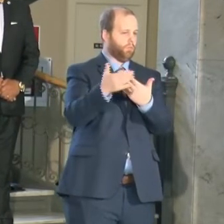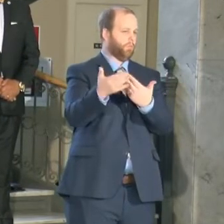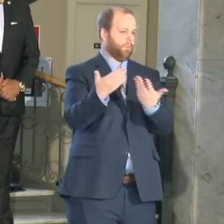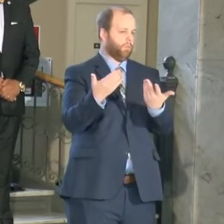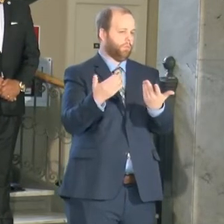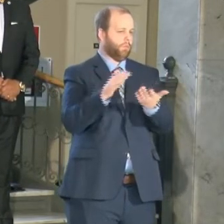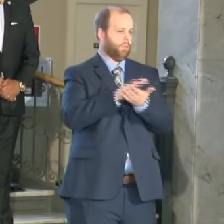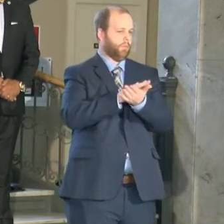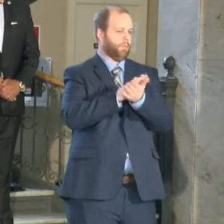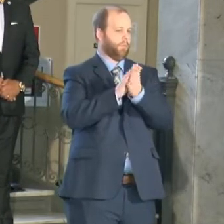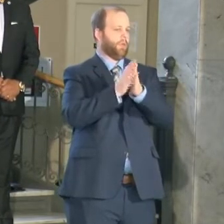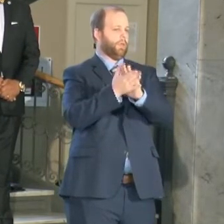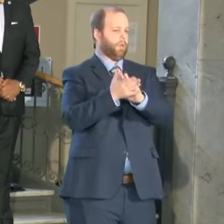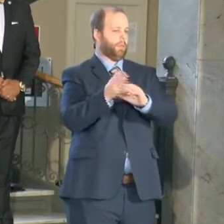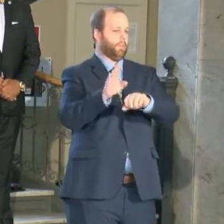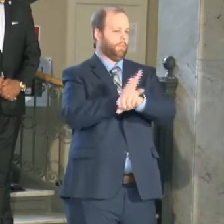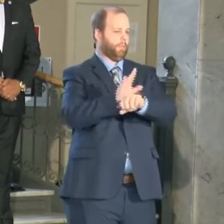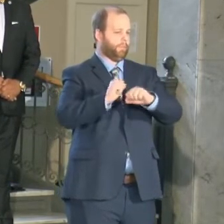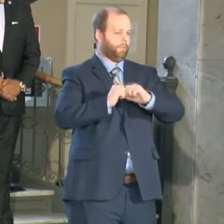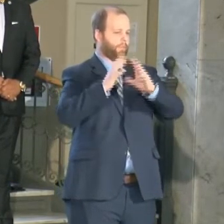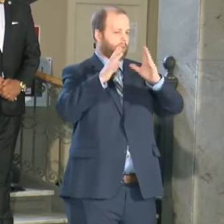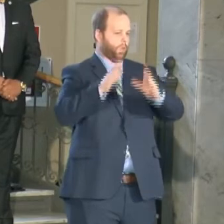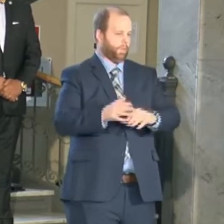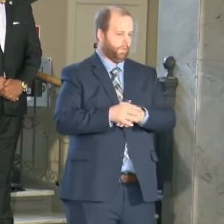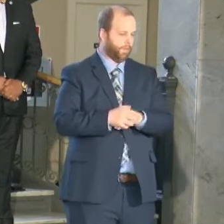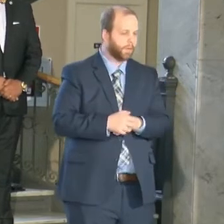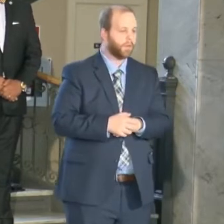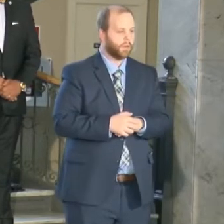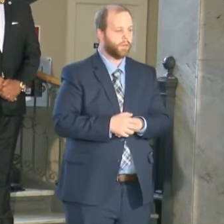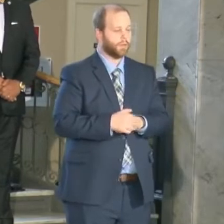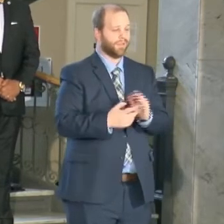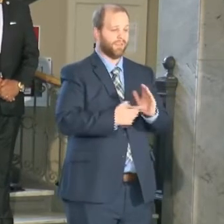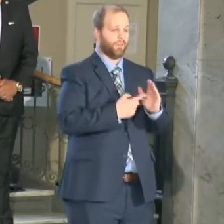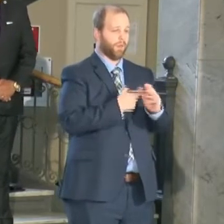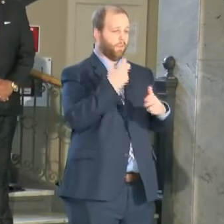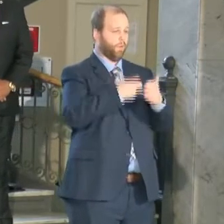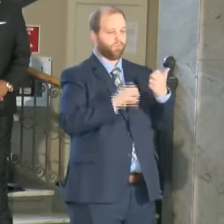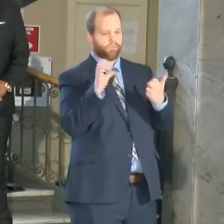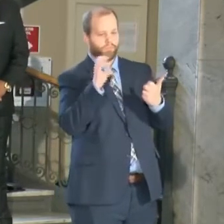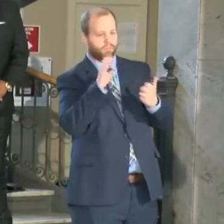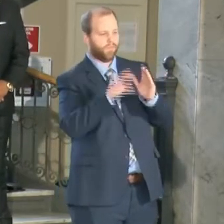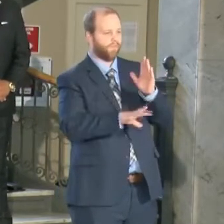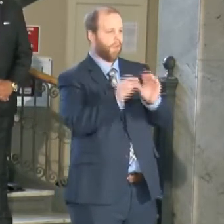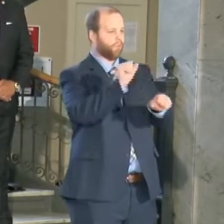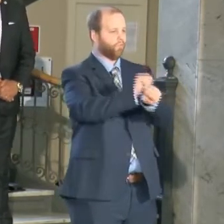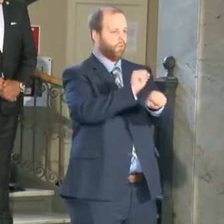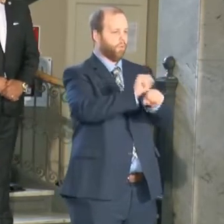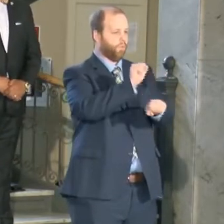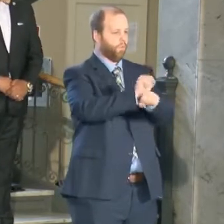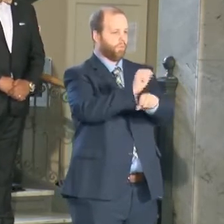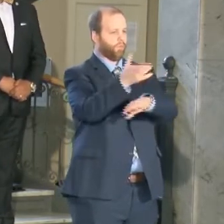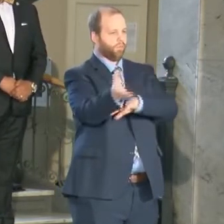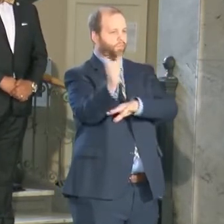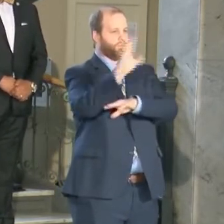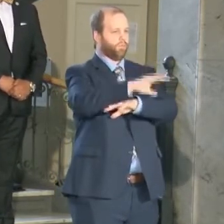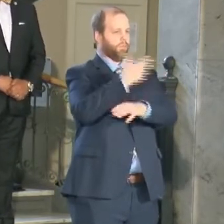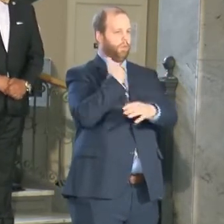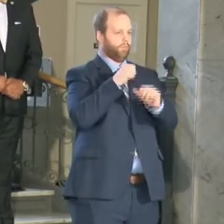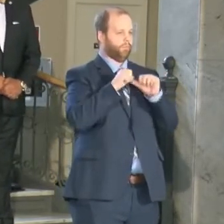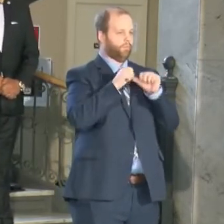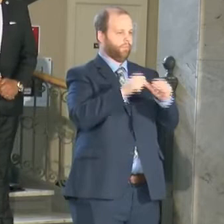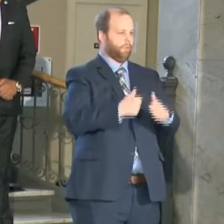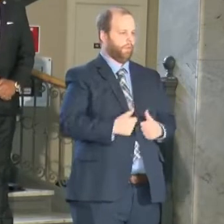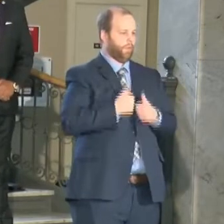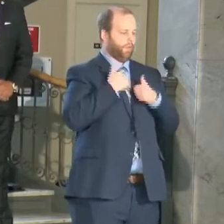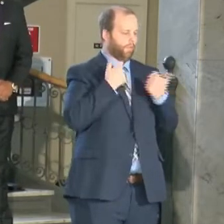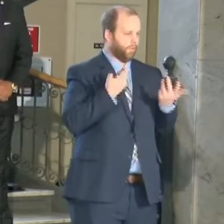certain individuals have a certain particular record and want to still have a living wage and so we want to thank fab 44 so that's a great example from a day